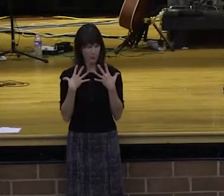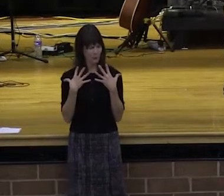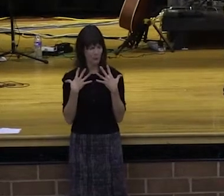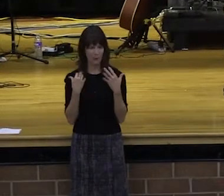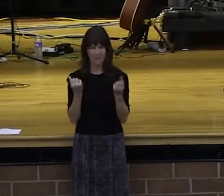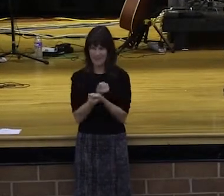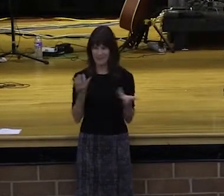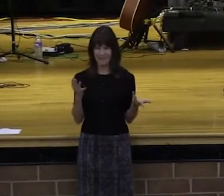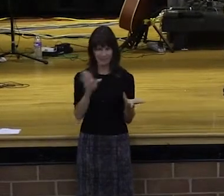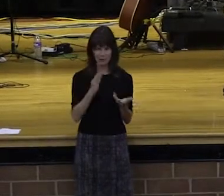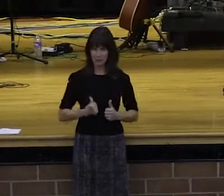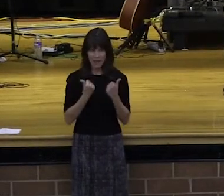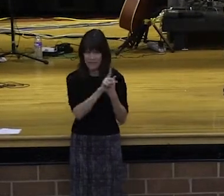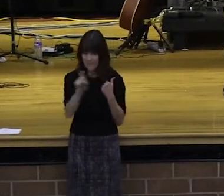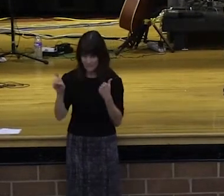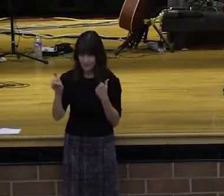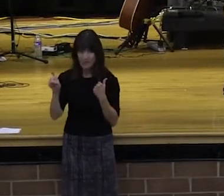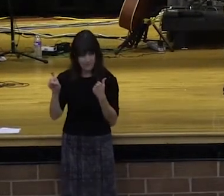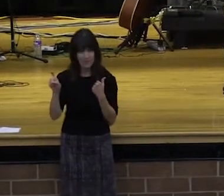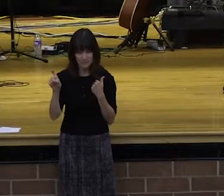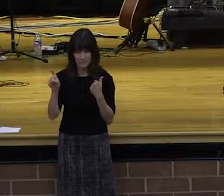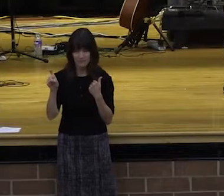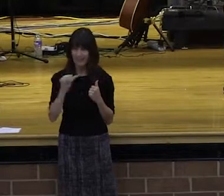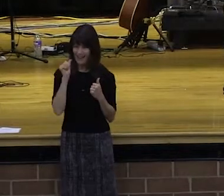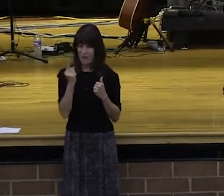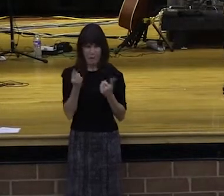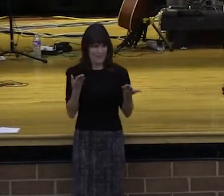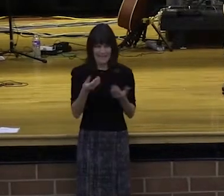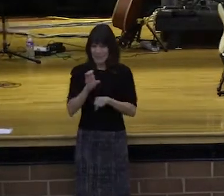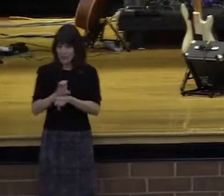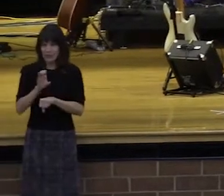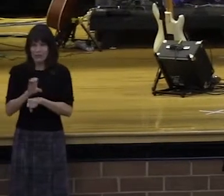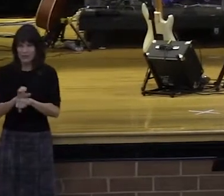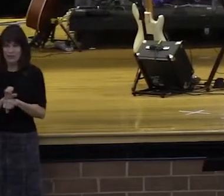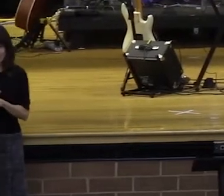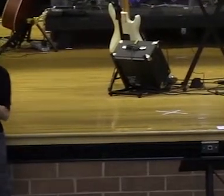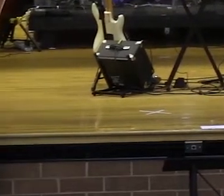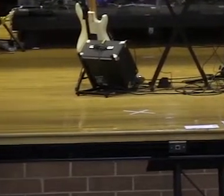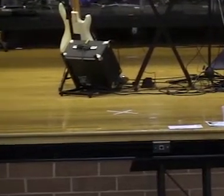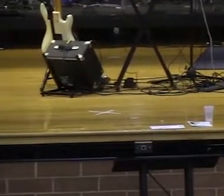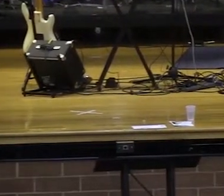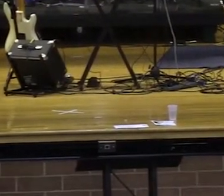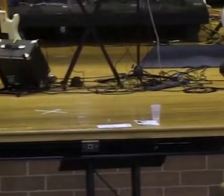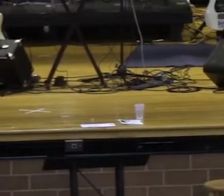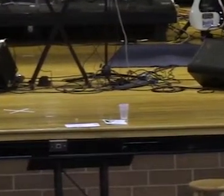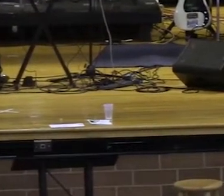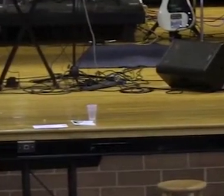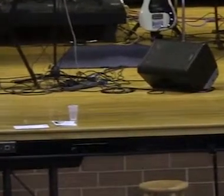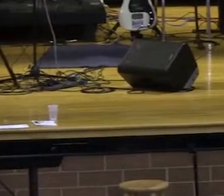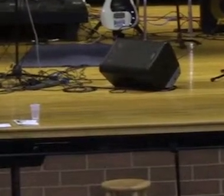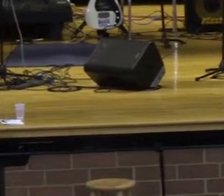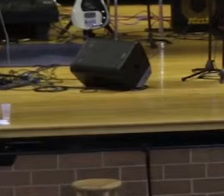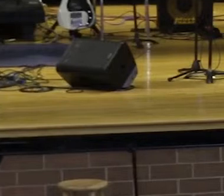Because that's what God is calling us. It's not just in church. It's our life. Hallelujah. It's going to the grocery store.